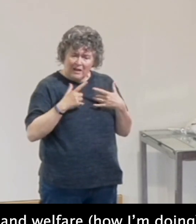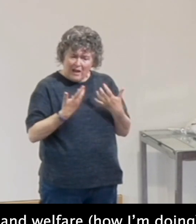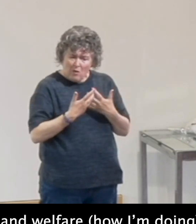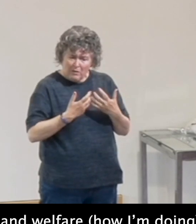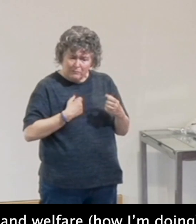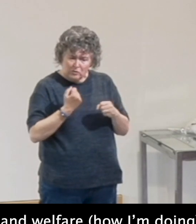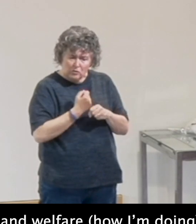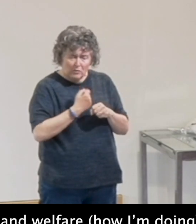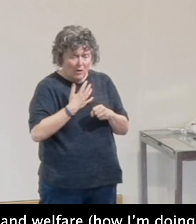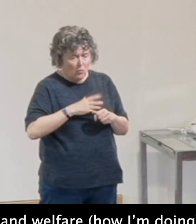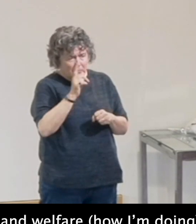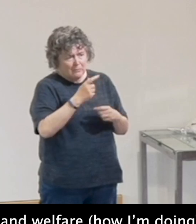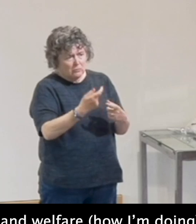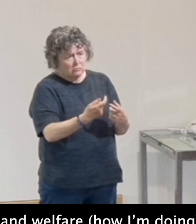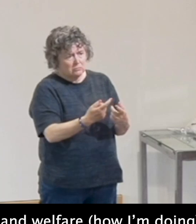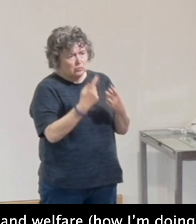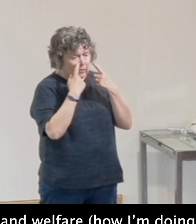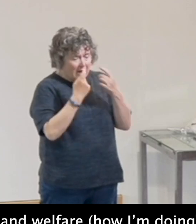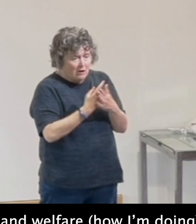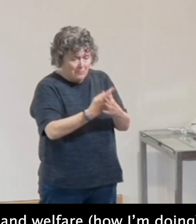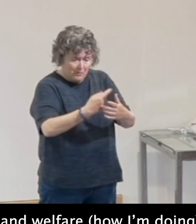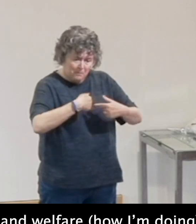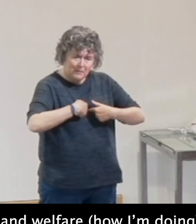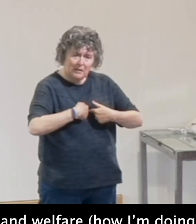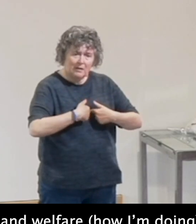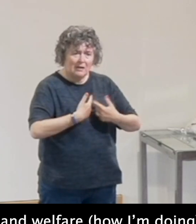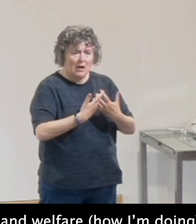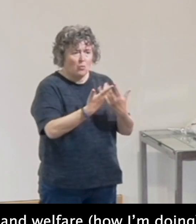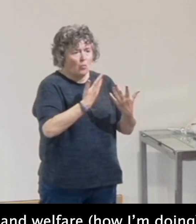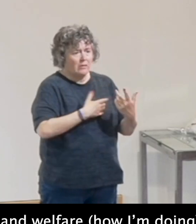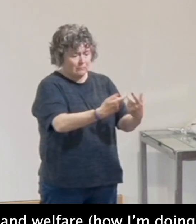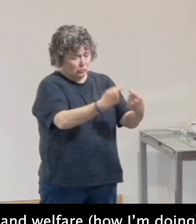how I'm doing. That's how I want to be treated.